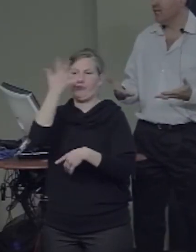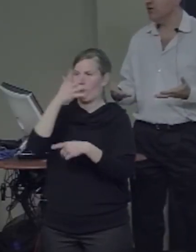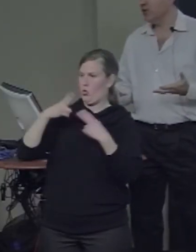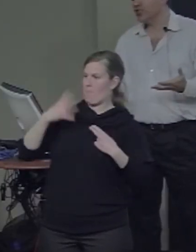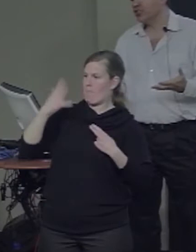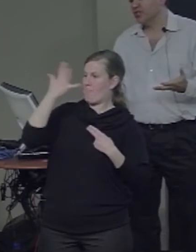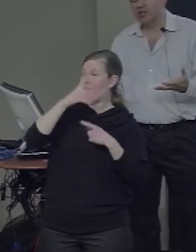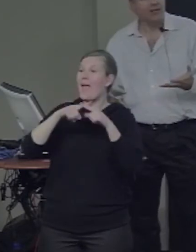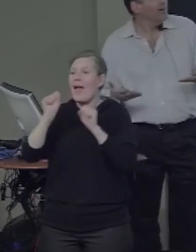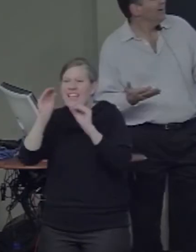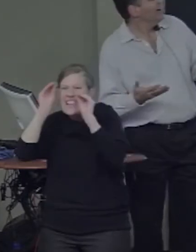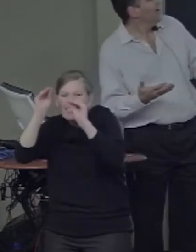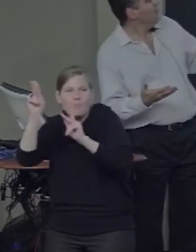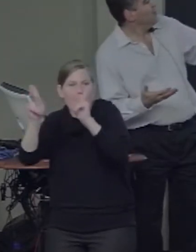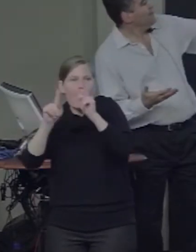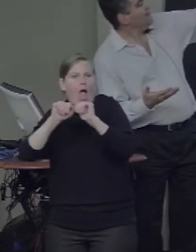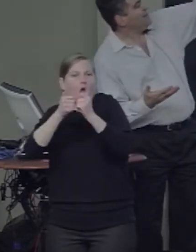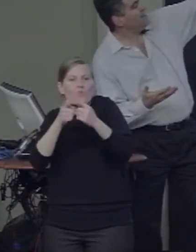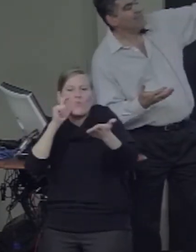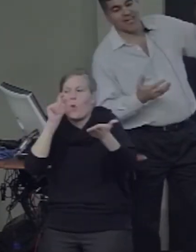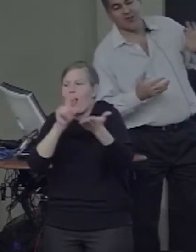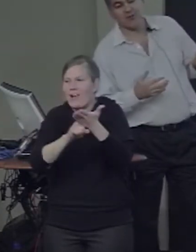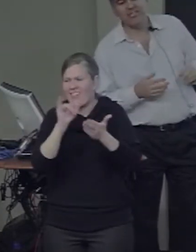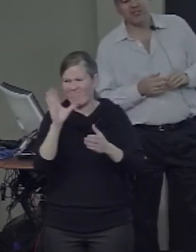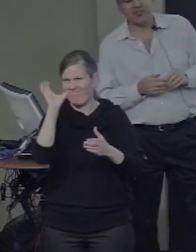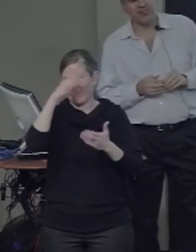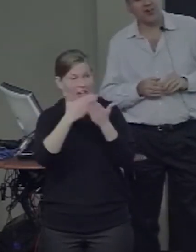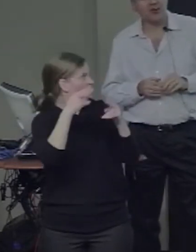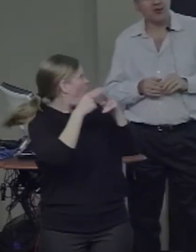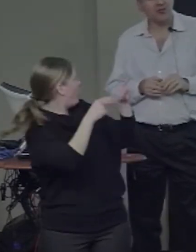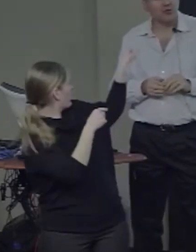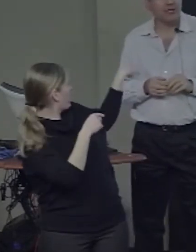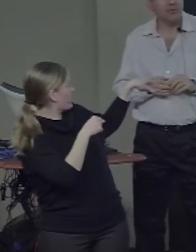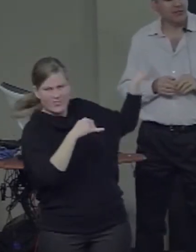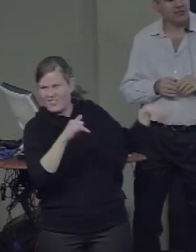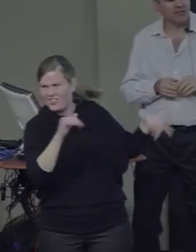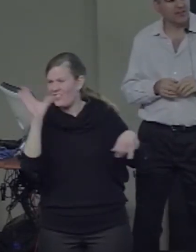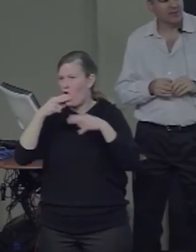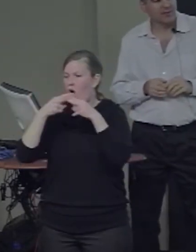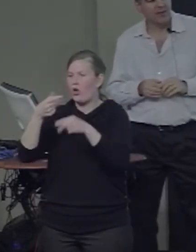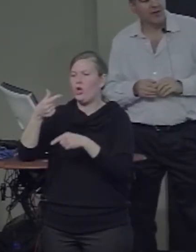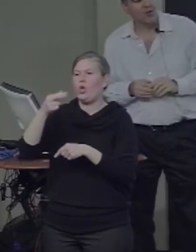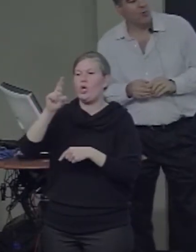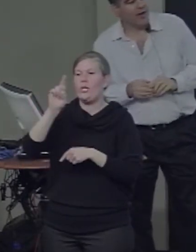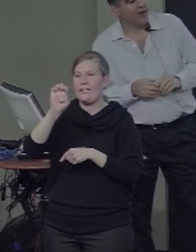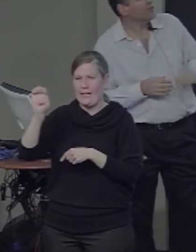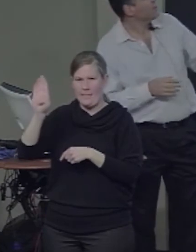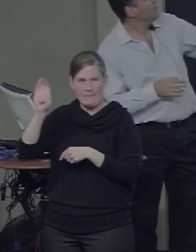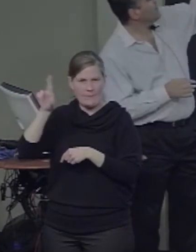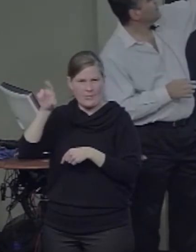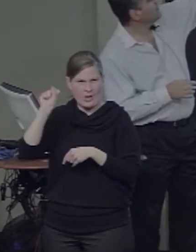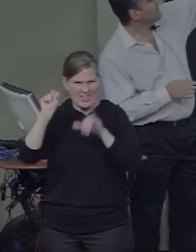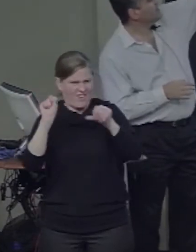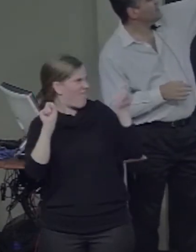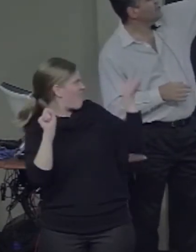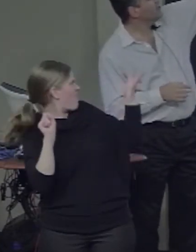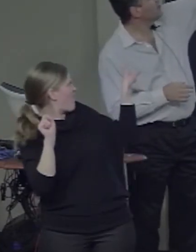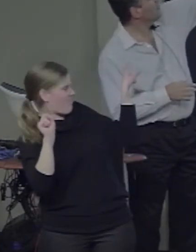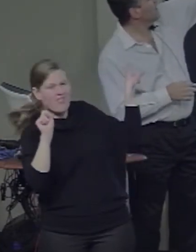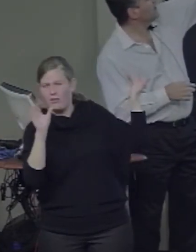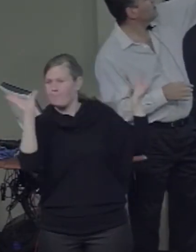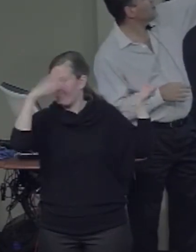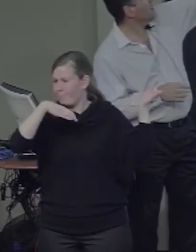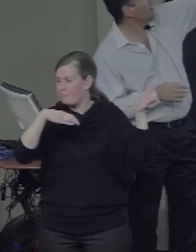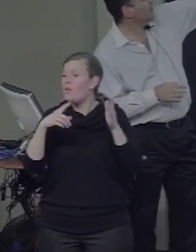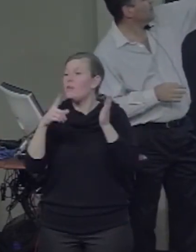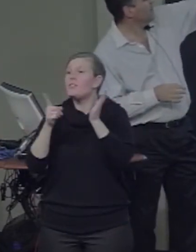distinguish these like creatures, they're called gruebles, where sometimes the distinction is